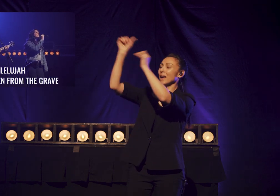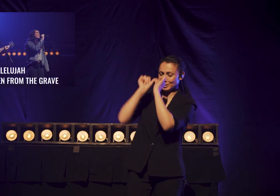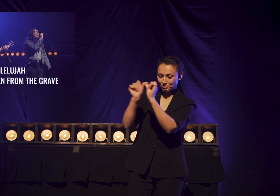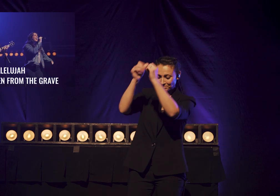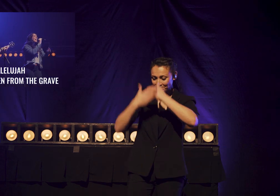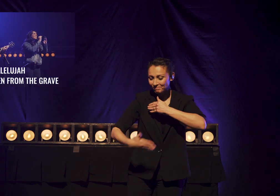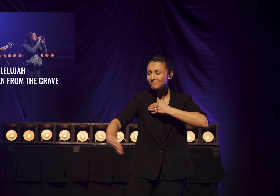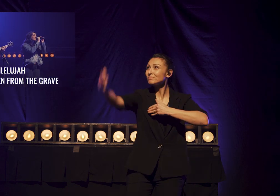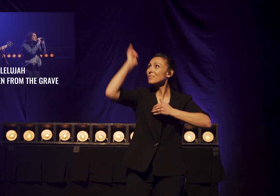Hallelujah